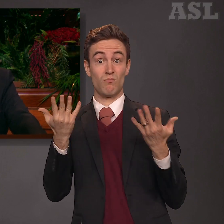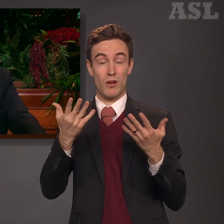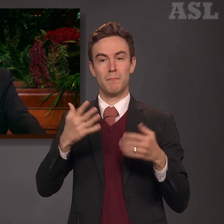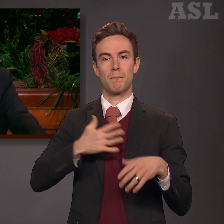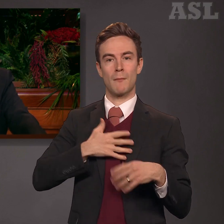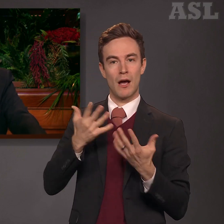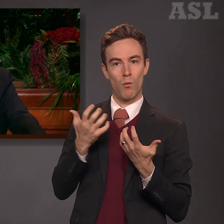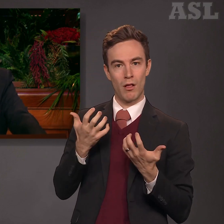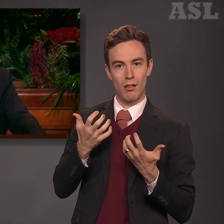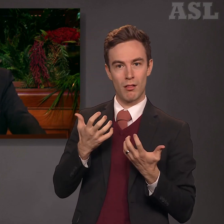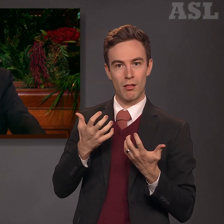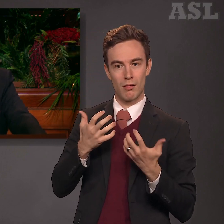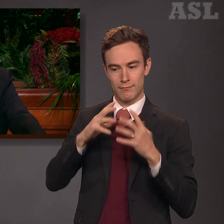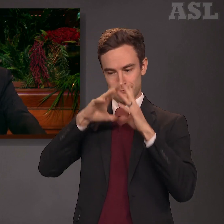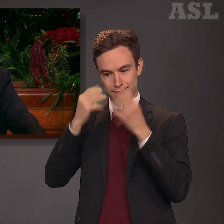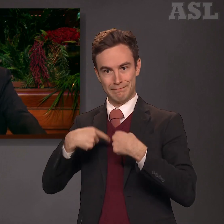shall become your will.